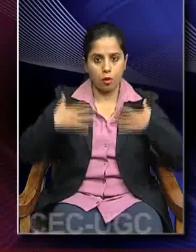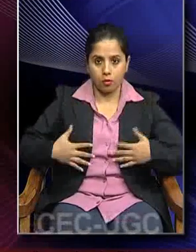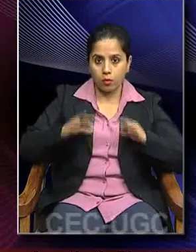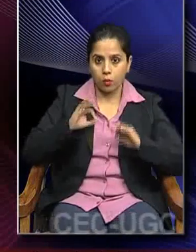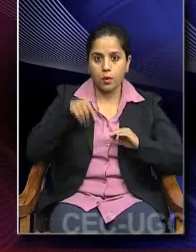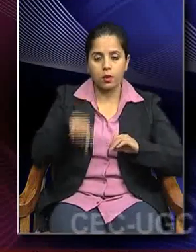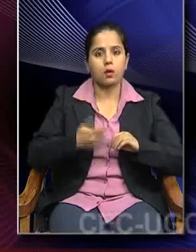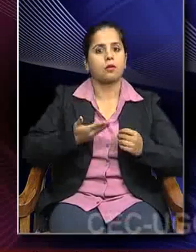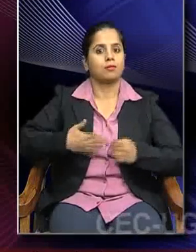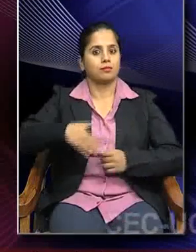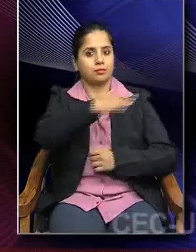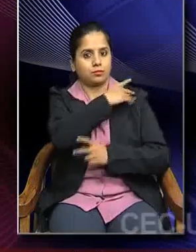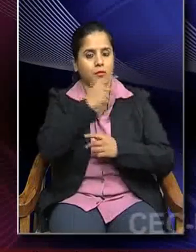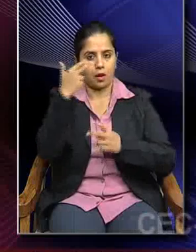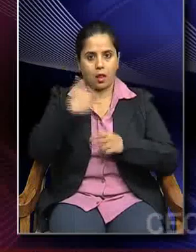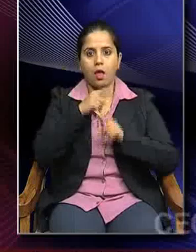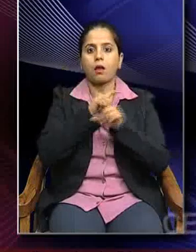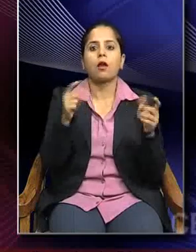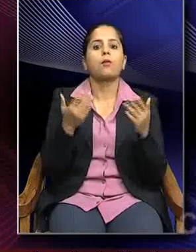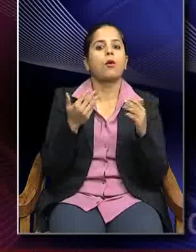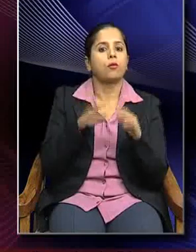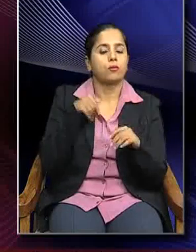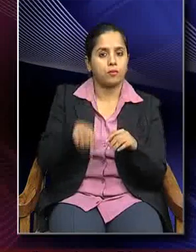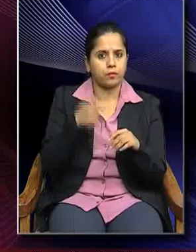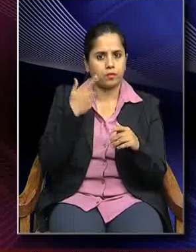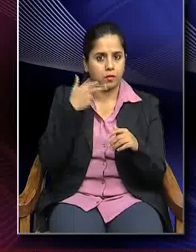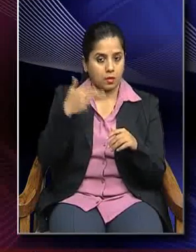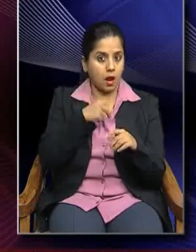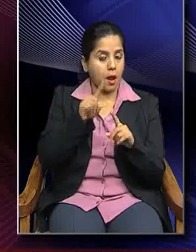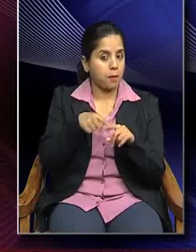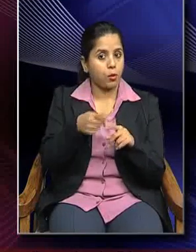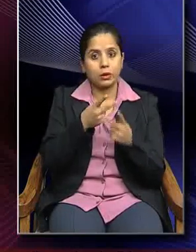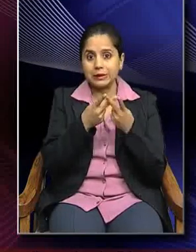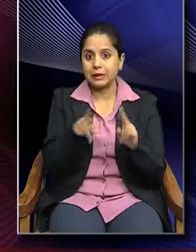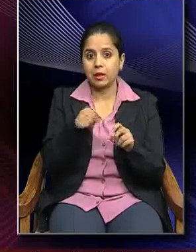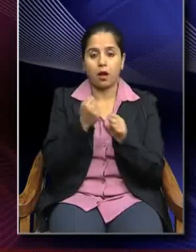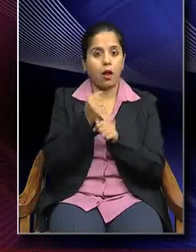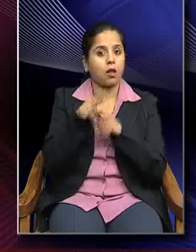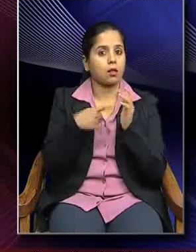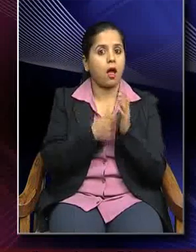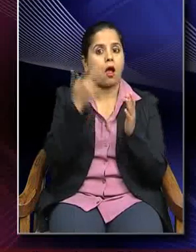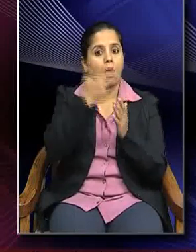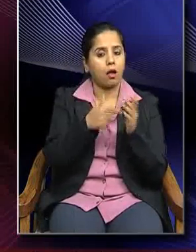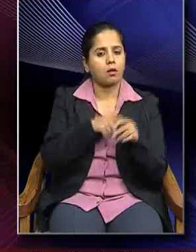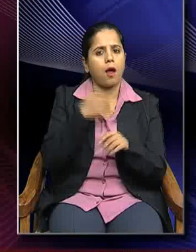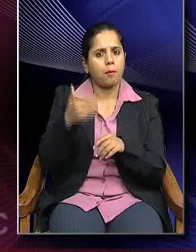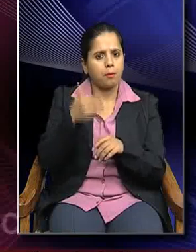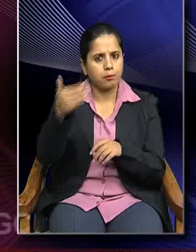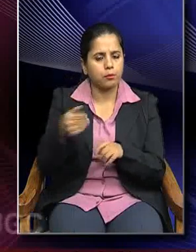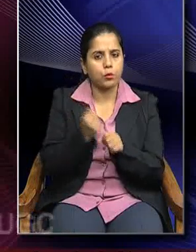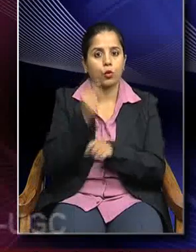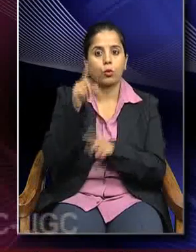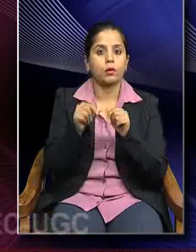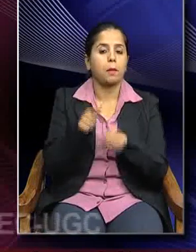transparent drapery, something that was so distinct about the Gandhar art. By the time we reach the Gupta